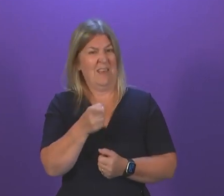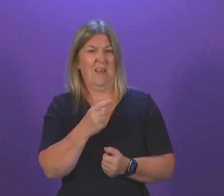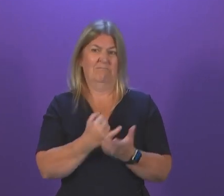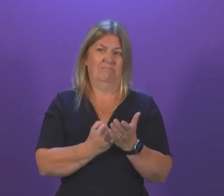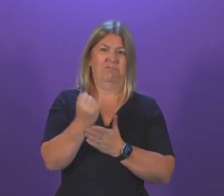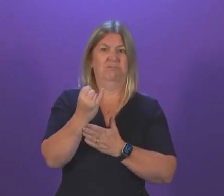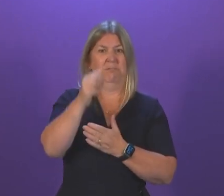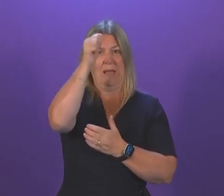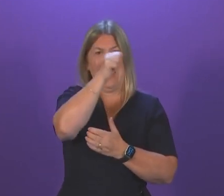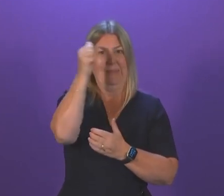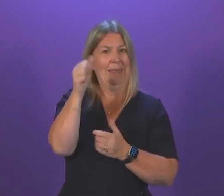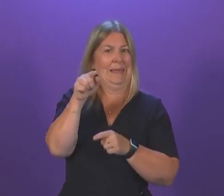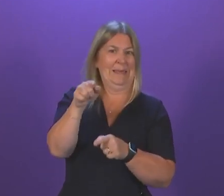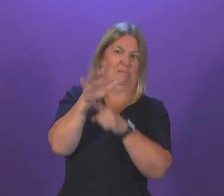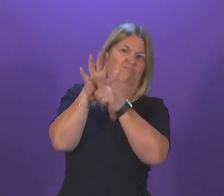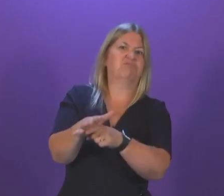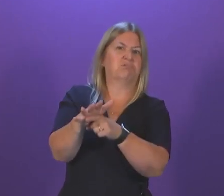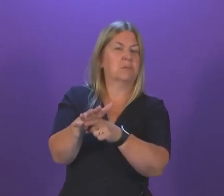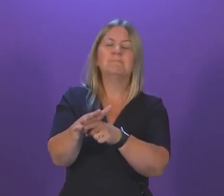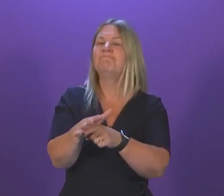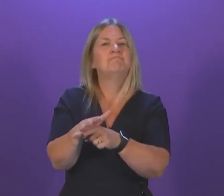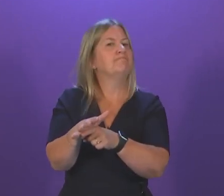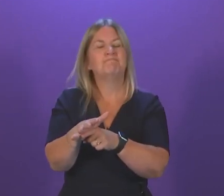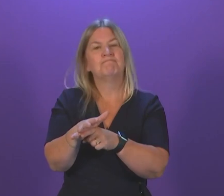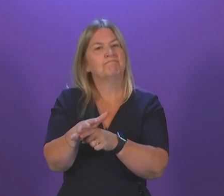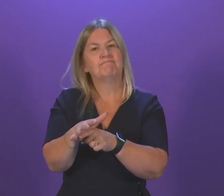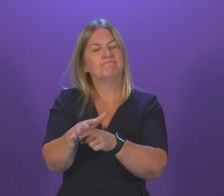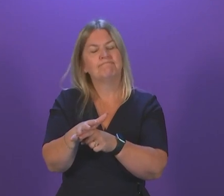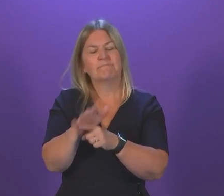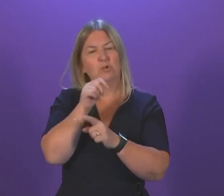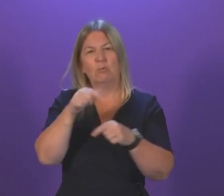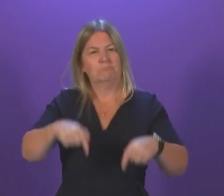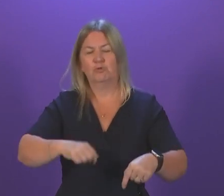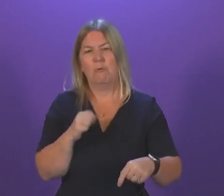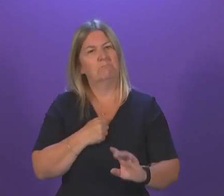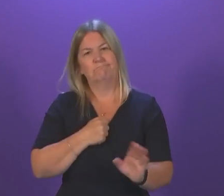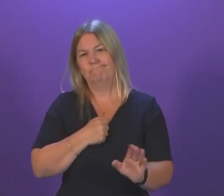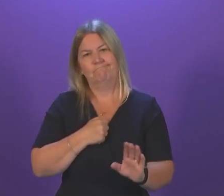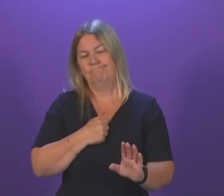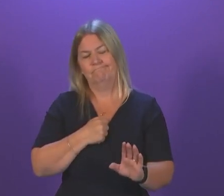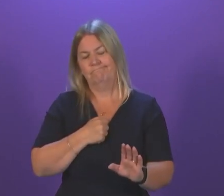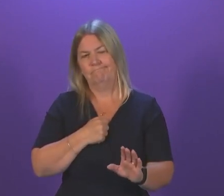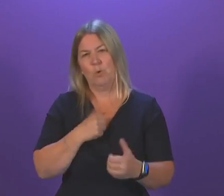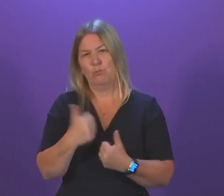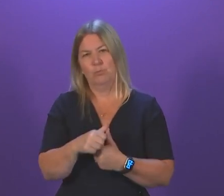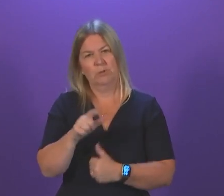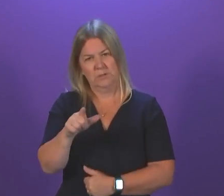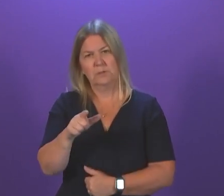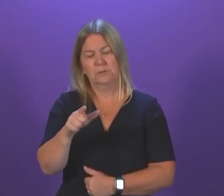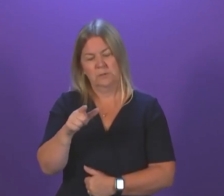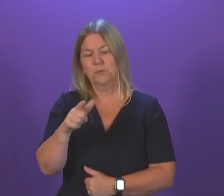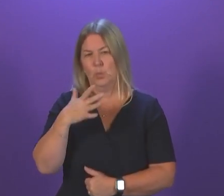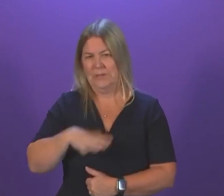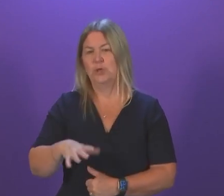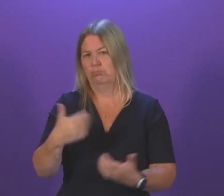seen on our streets in recent times. There is no place for it in a modern Scotland, and we must all show zero tolerance towards it.